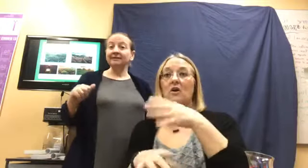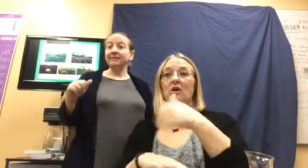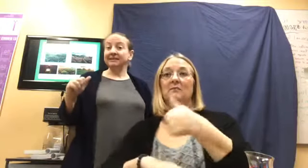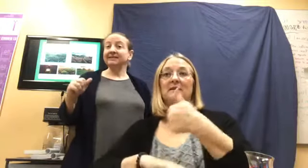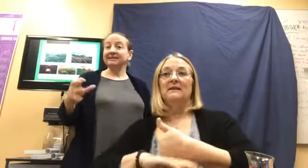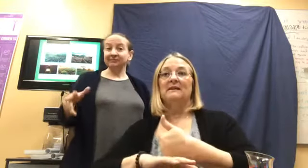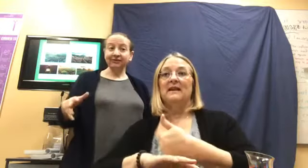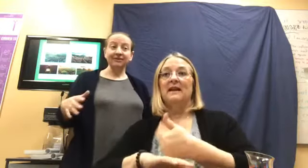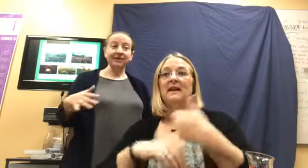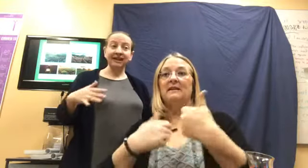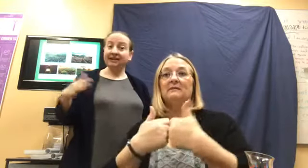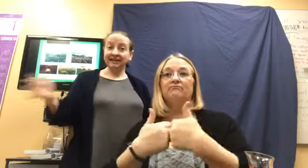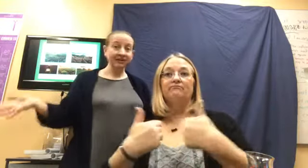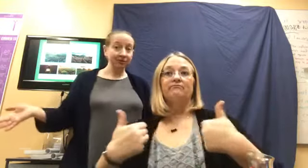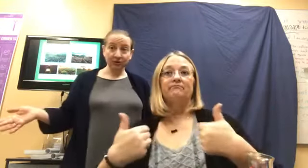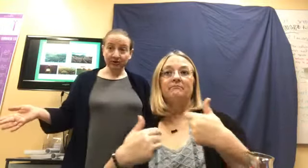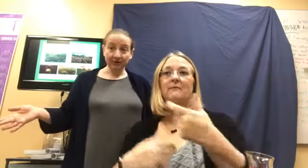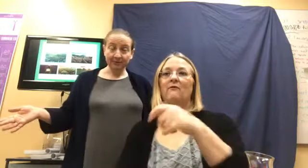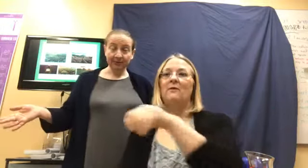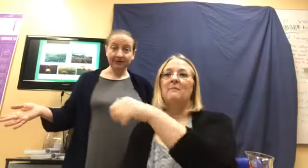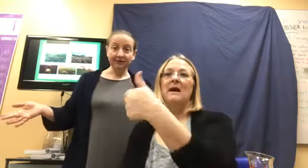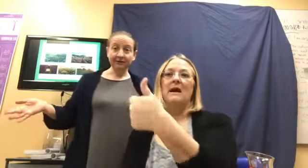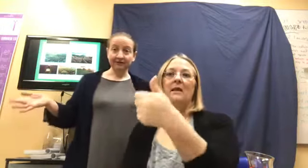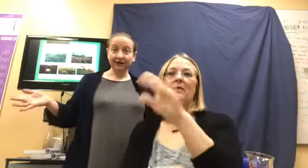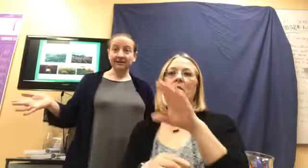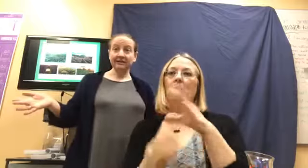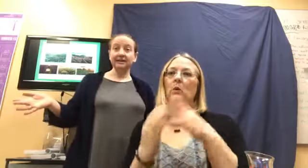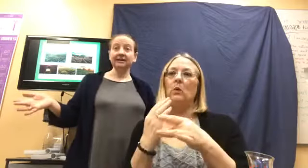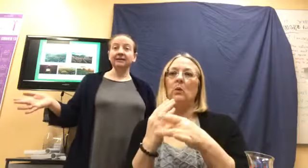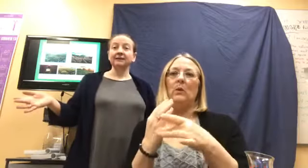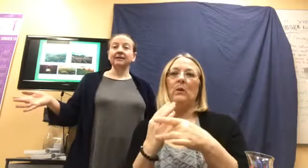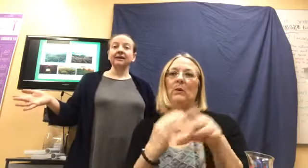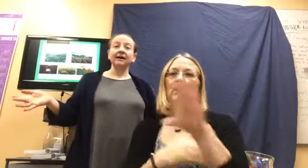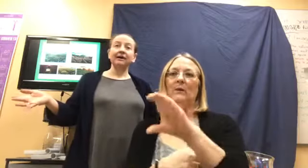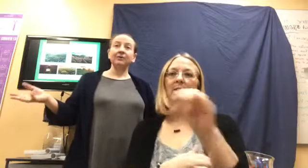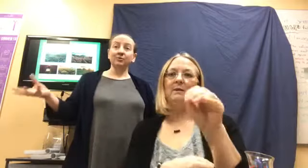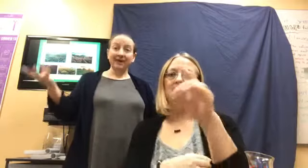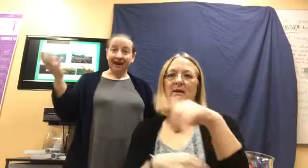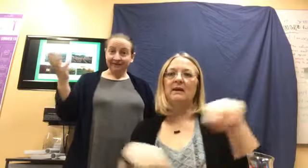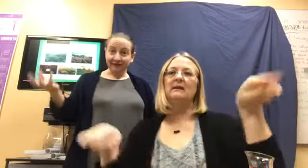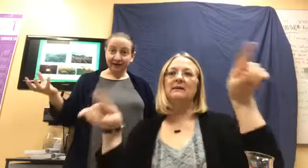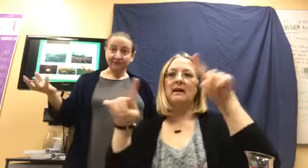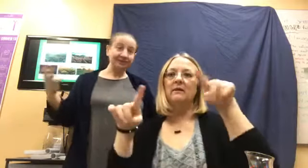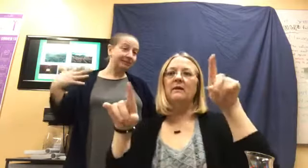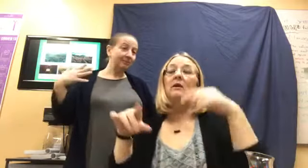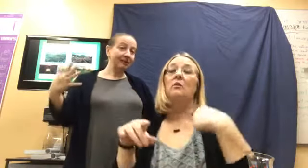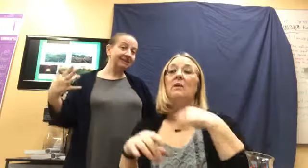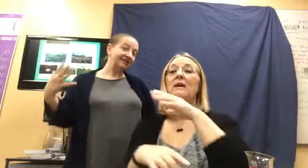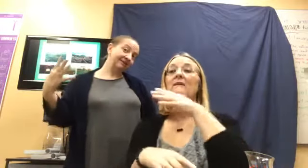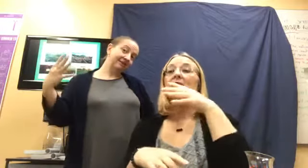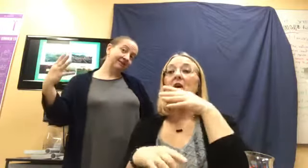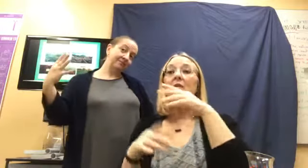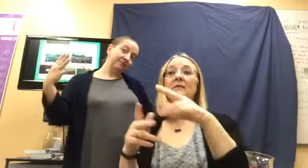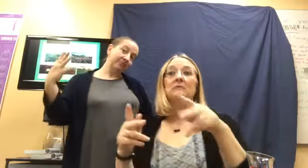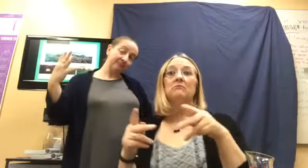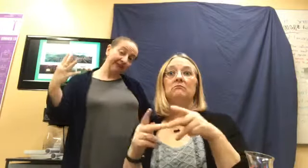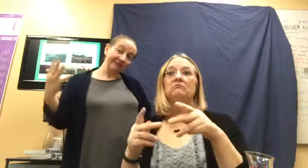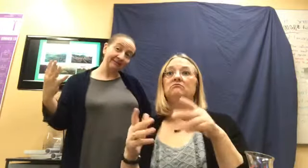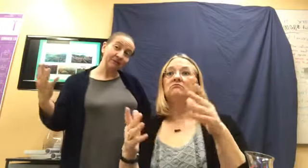makes us different than any other oil company you're going to find. Uh, we have farms in the places that the, the plants grow